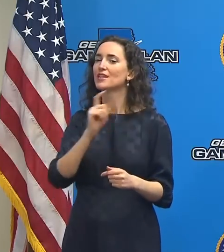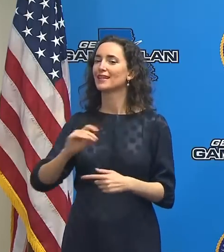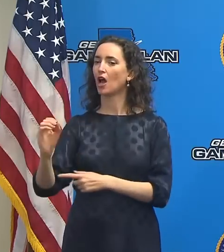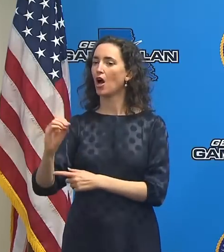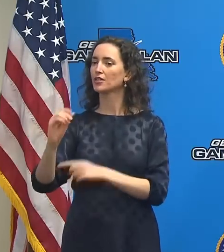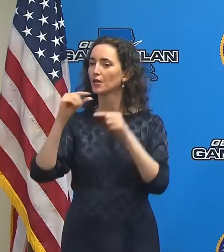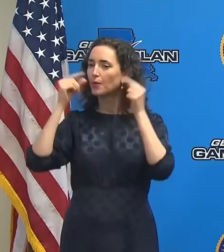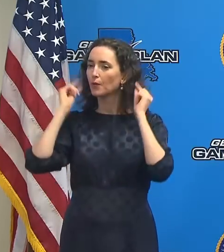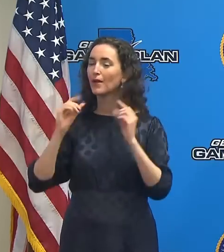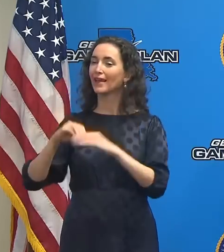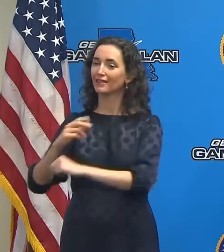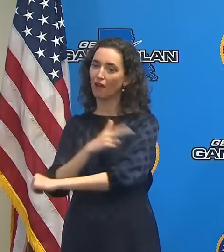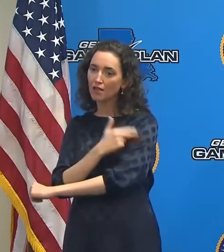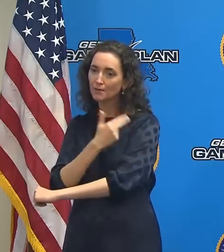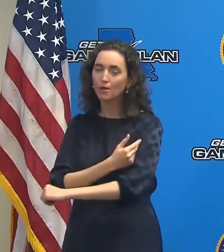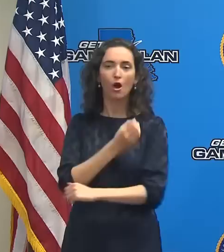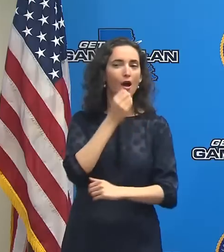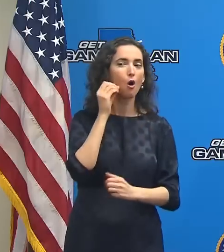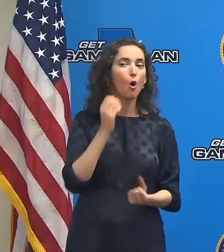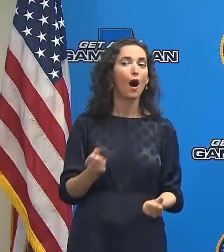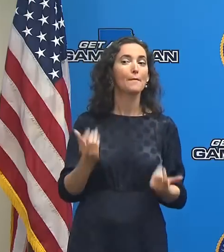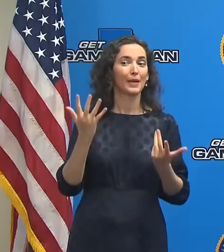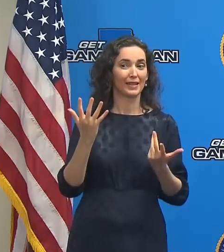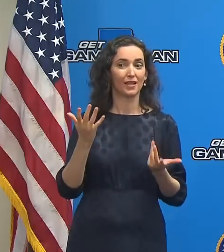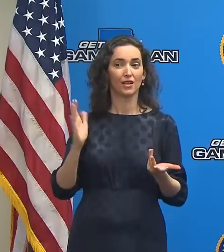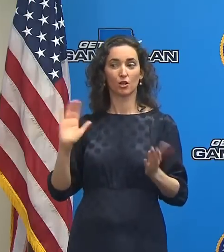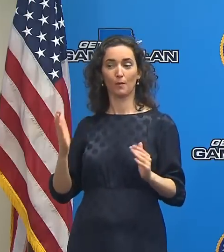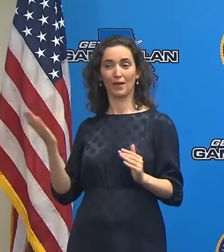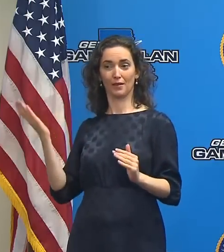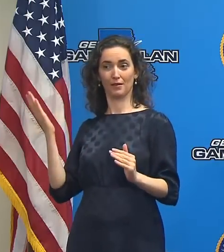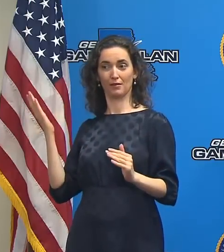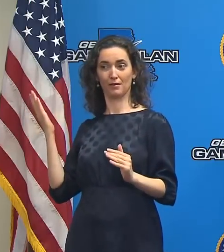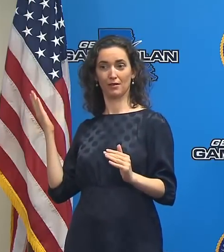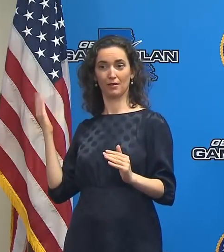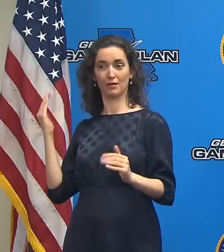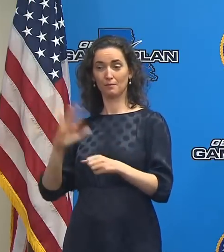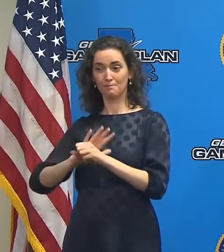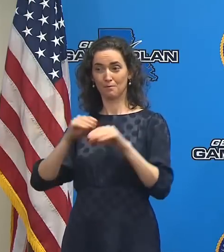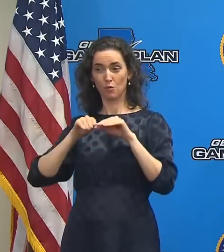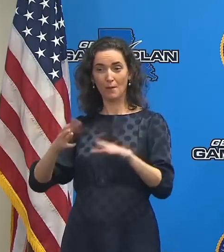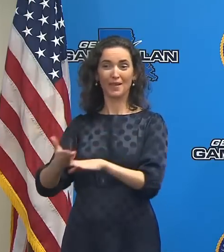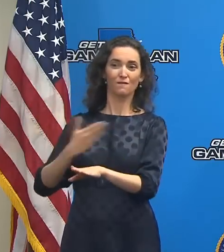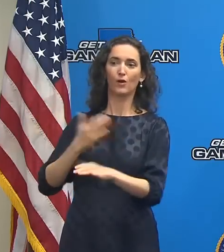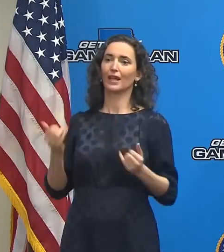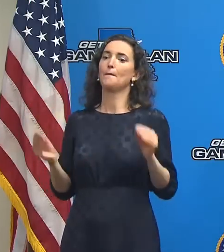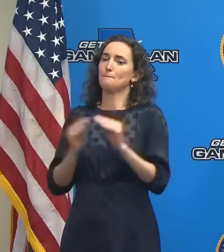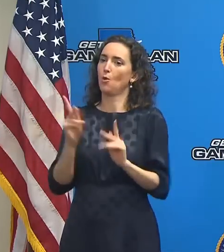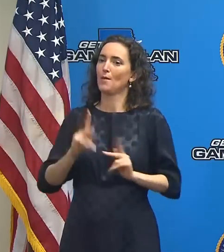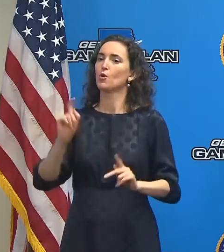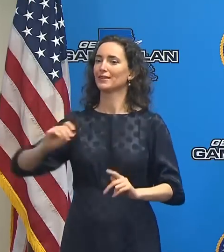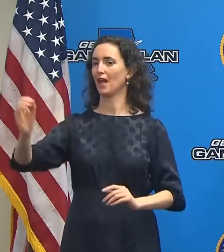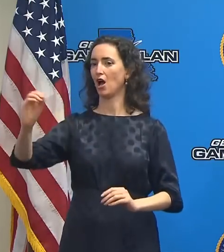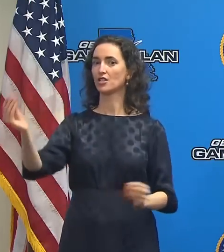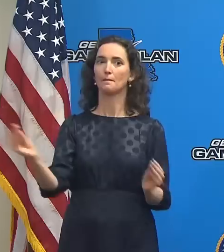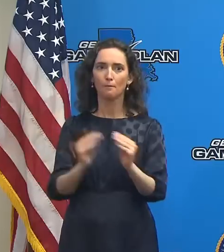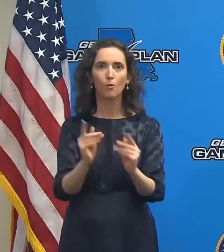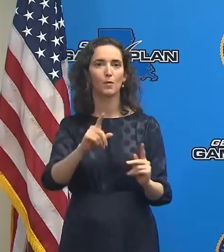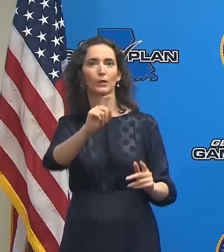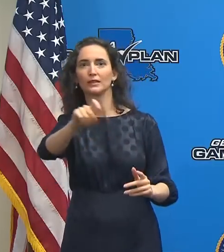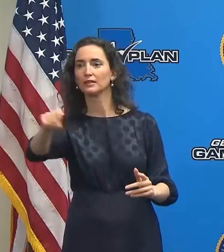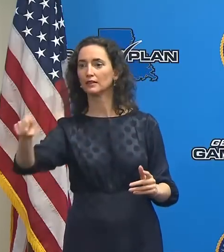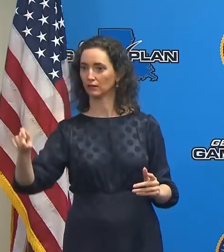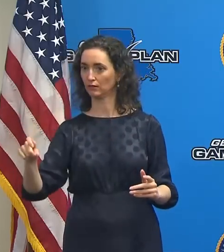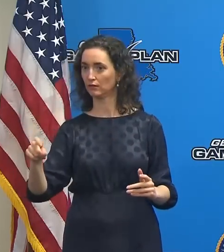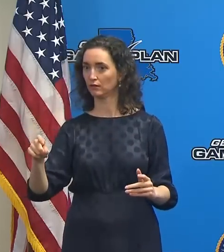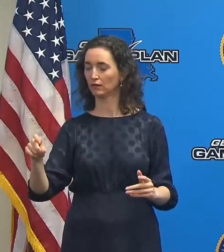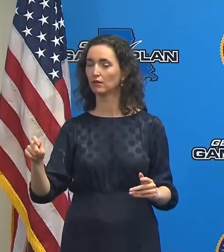both in the hospital and at home right now is greatly increased over what it would have been before the pandemic. And what we don't want to do is